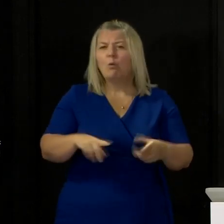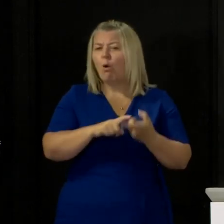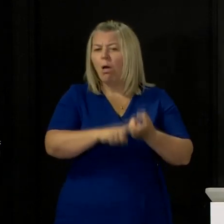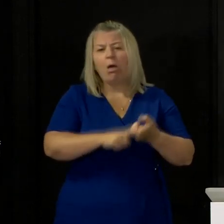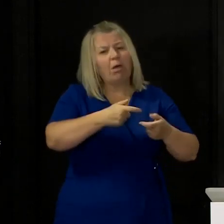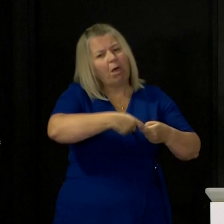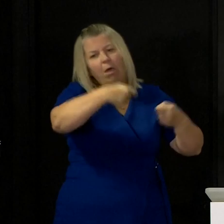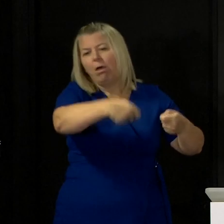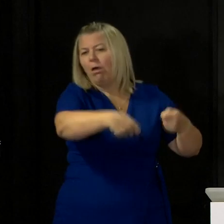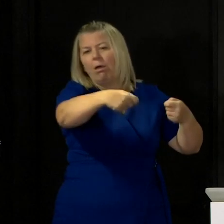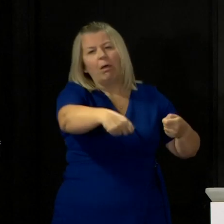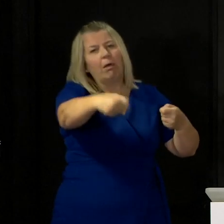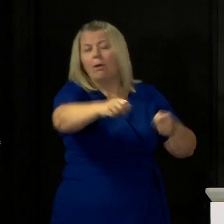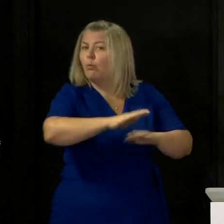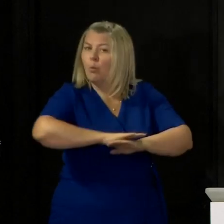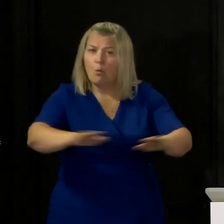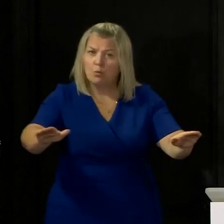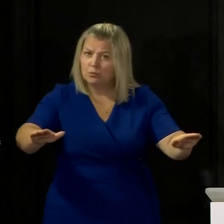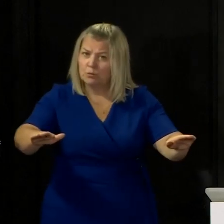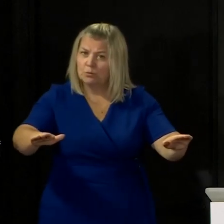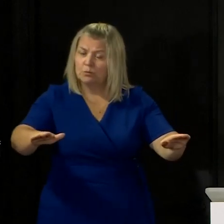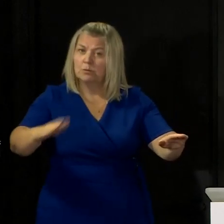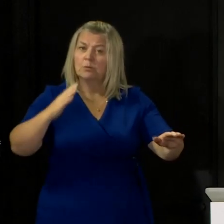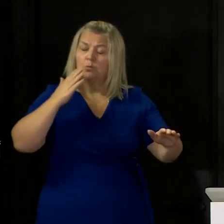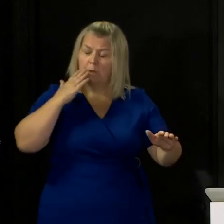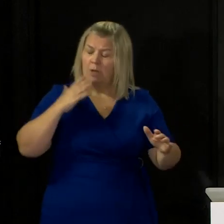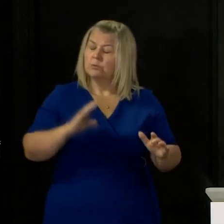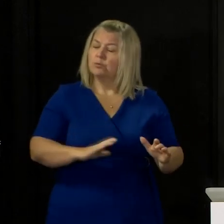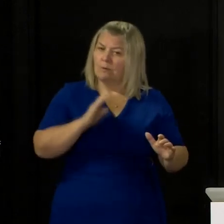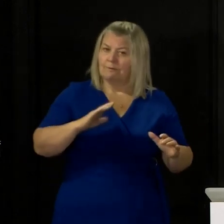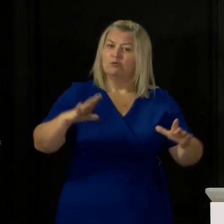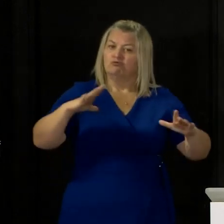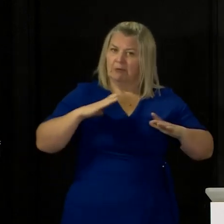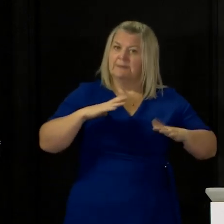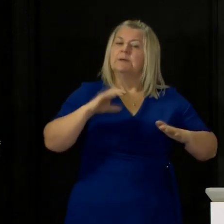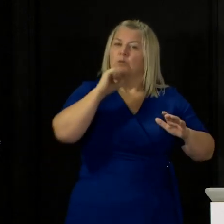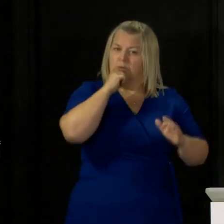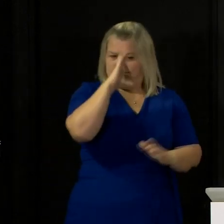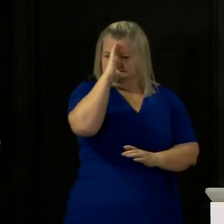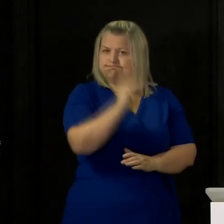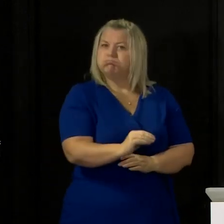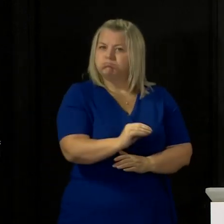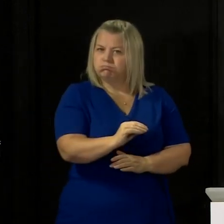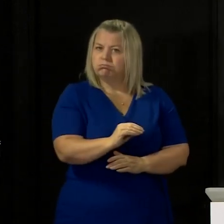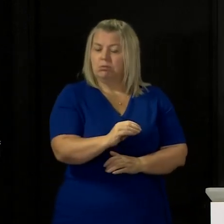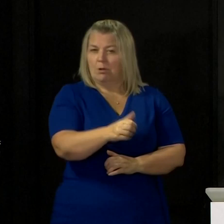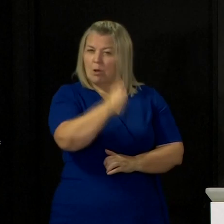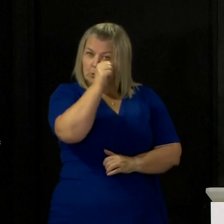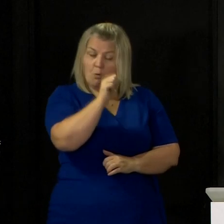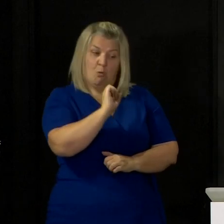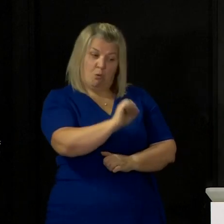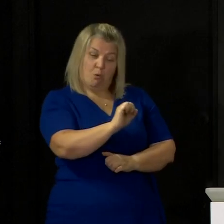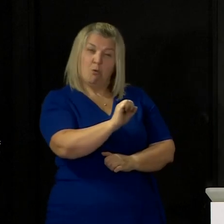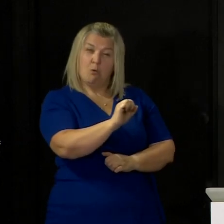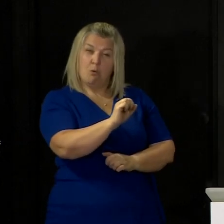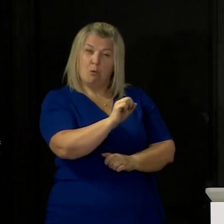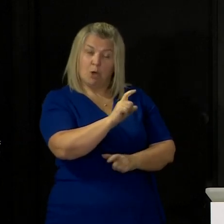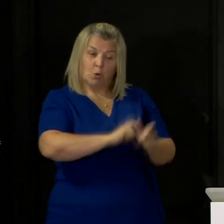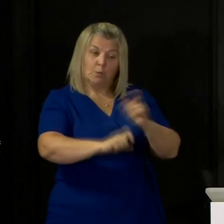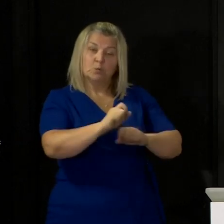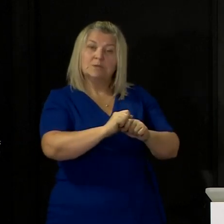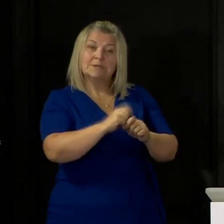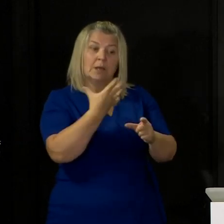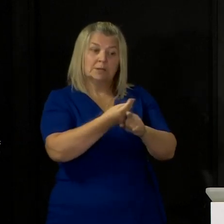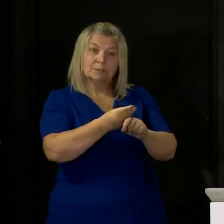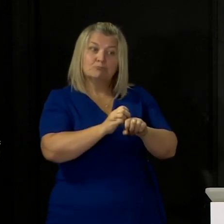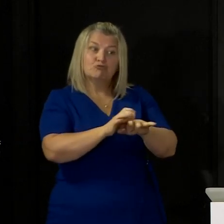longer than necessary and for the shielded group we know that even as community transmission reduces you remain at a heightened risk